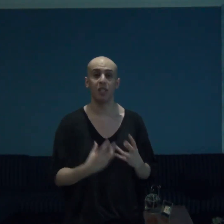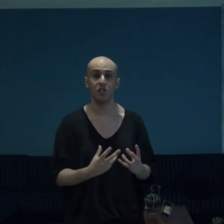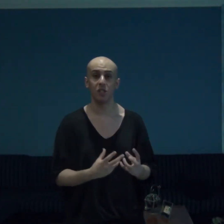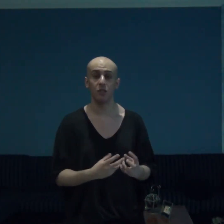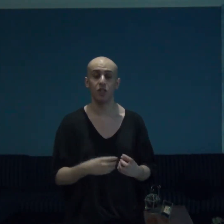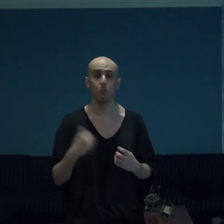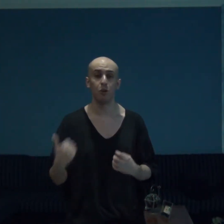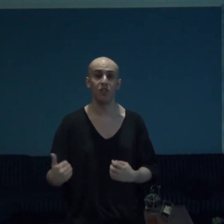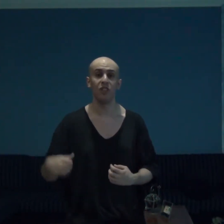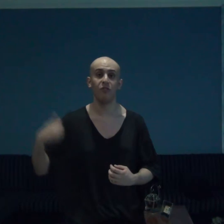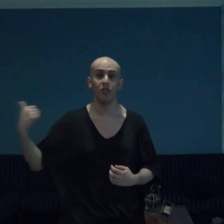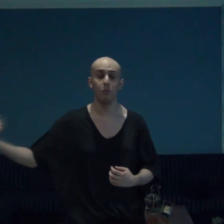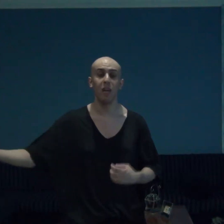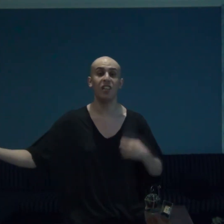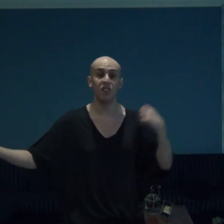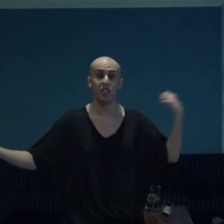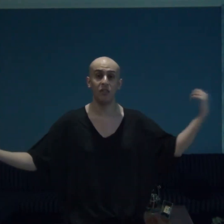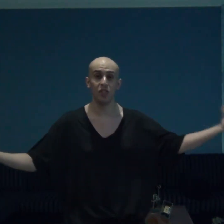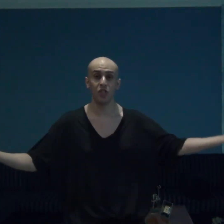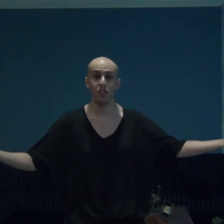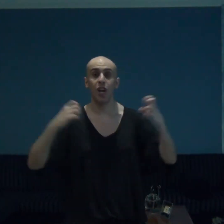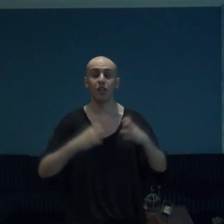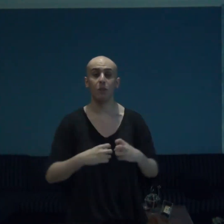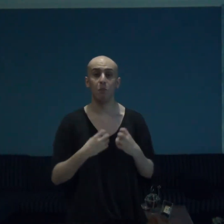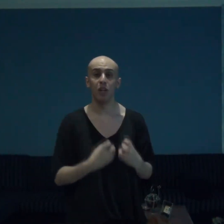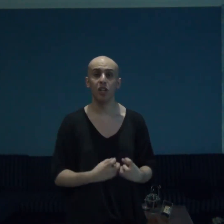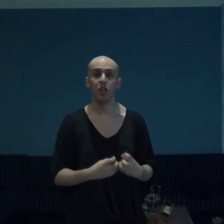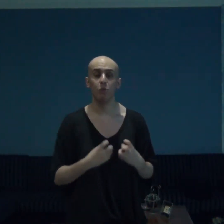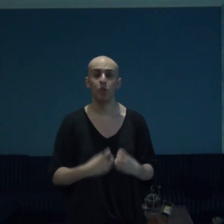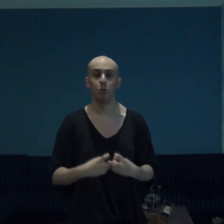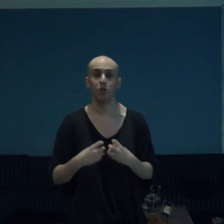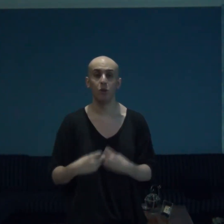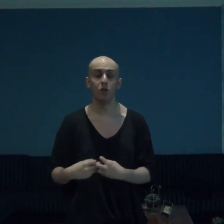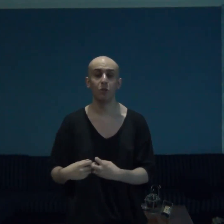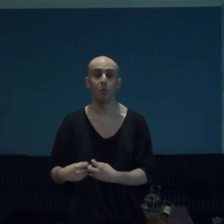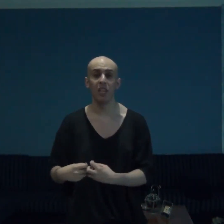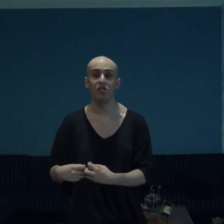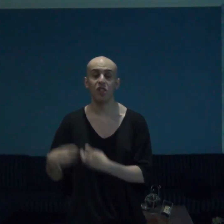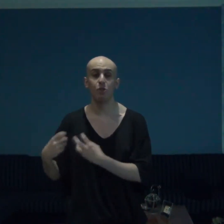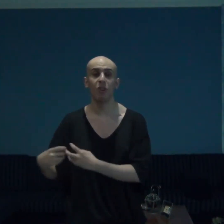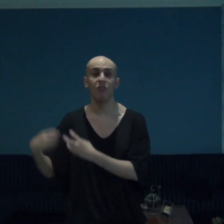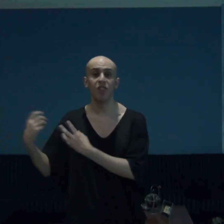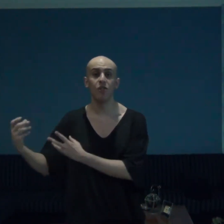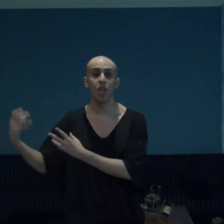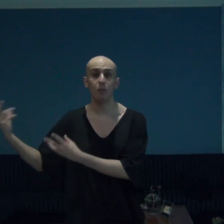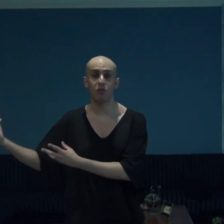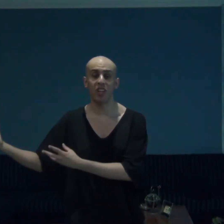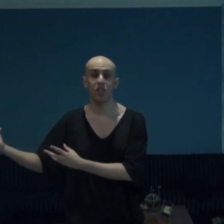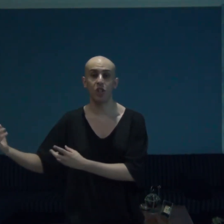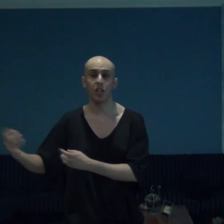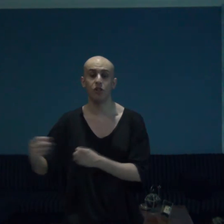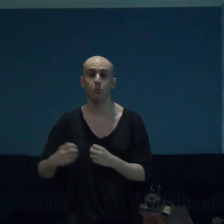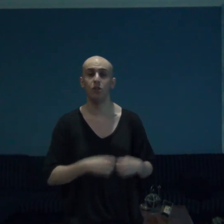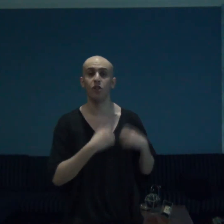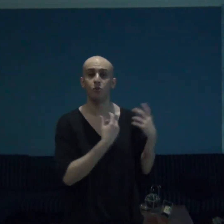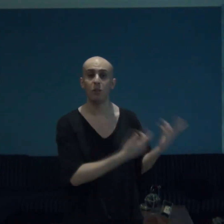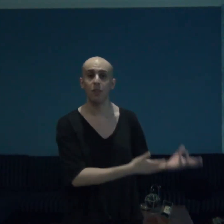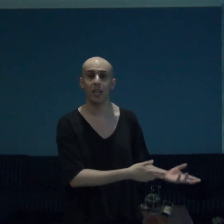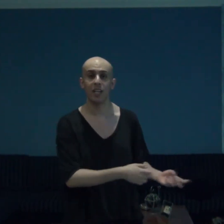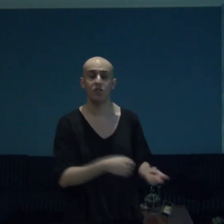series both in film and television and a manga which was also made into a video game franchise on the dreamcast